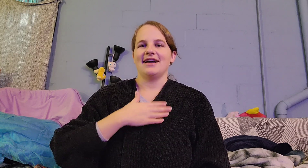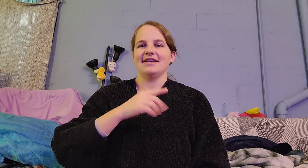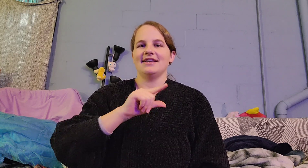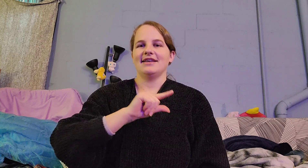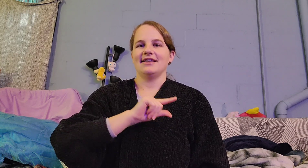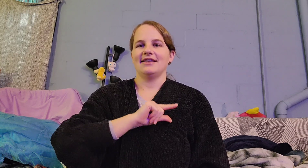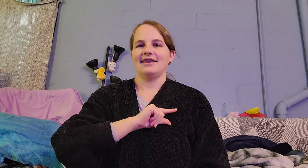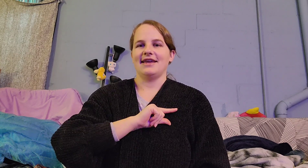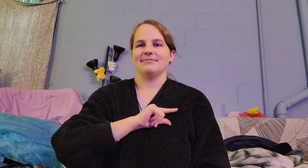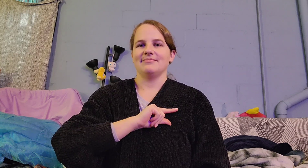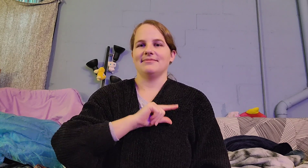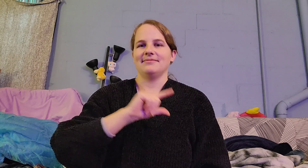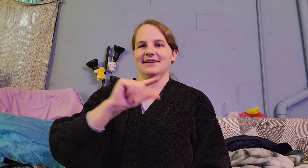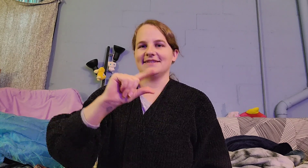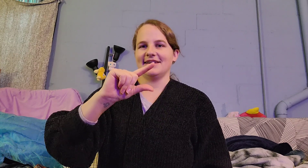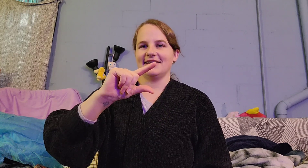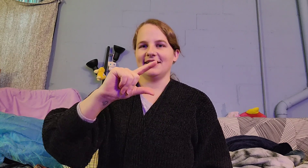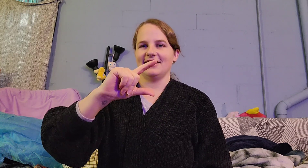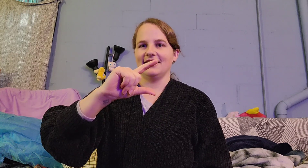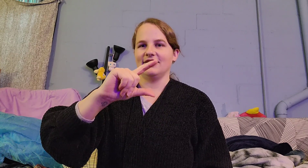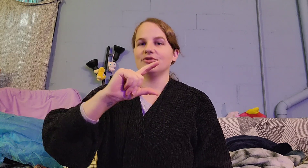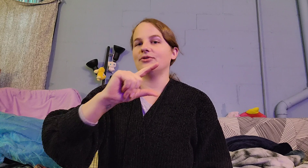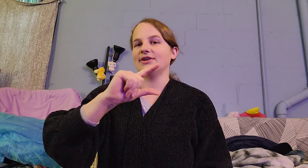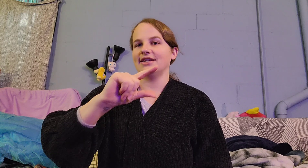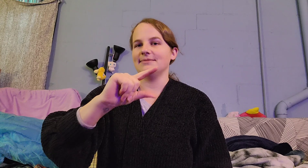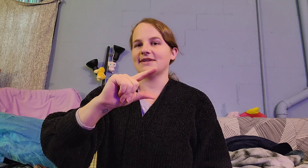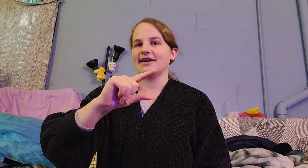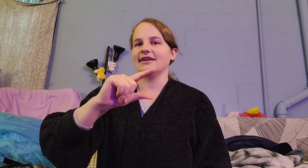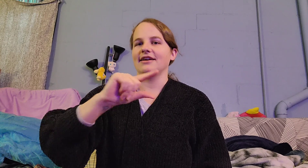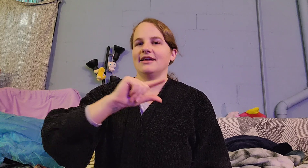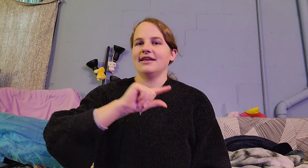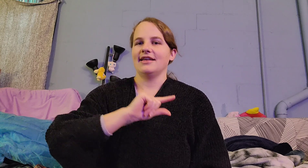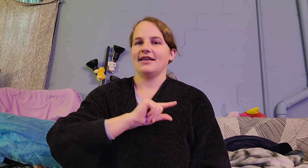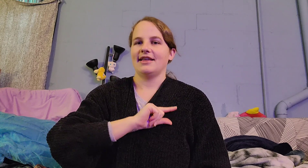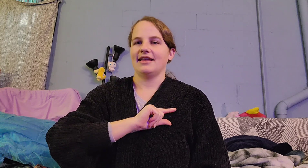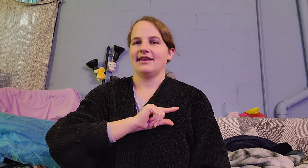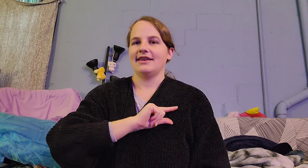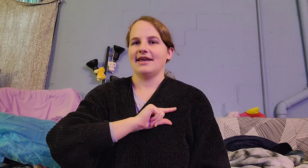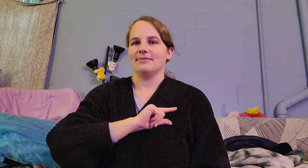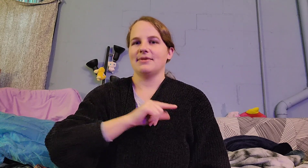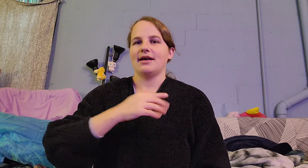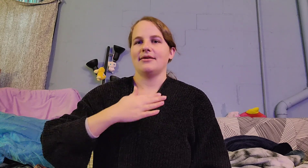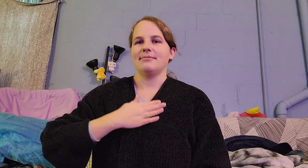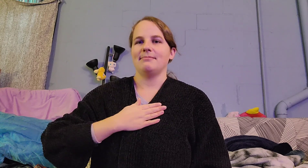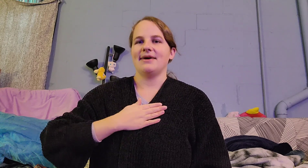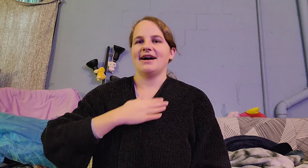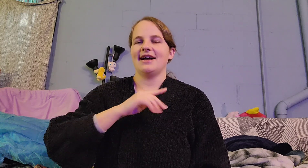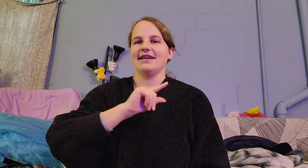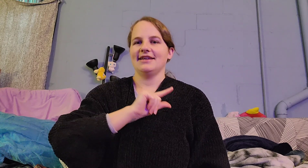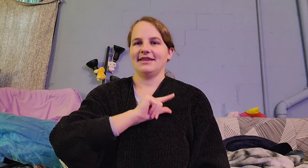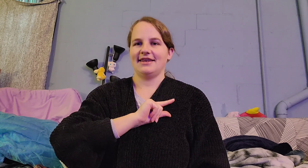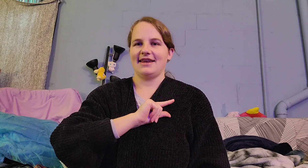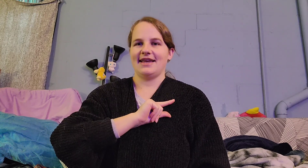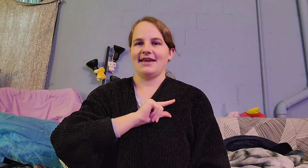My. Name. It's like you're holding a name tag. Name. My. Name.